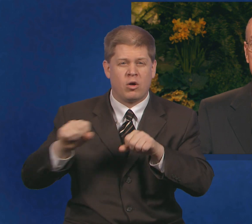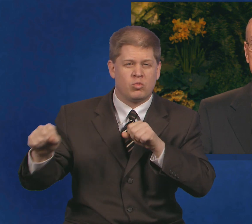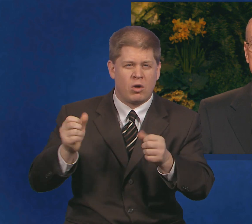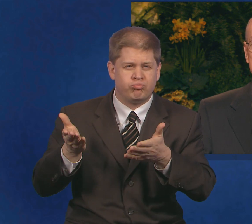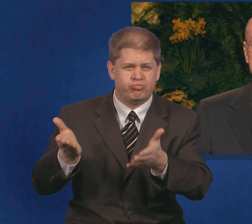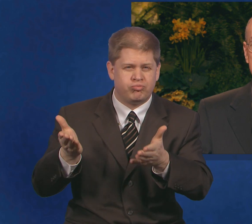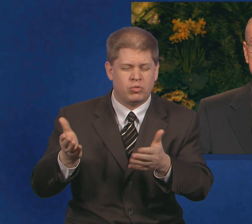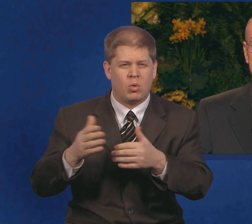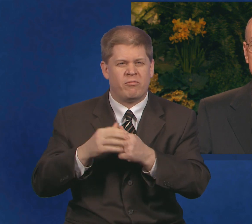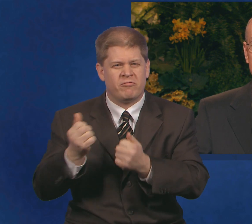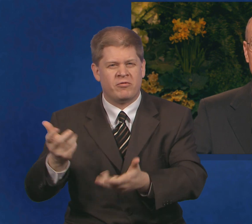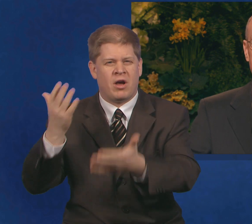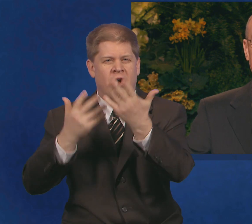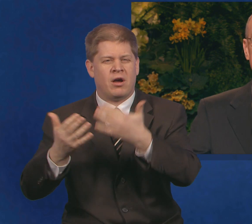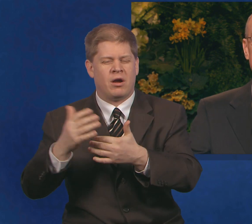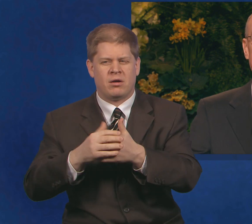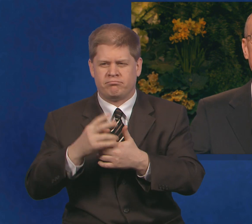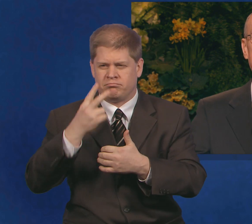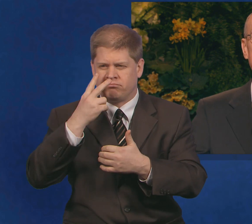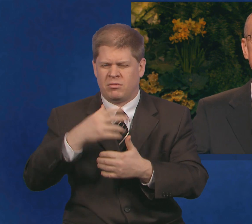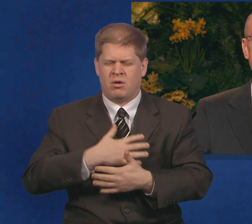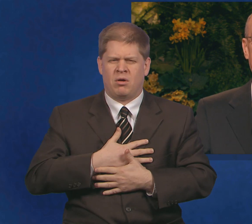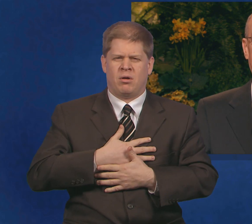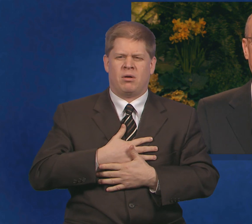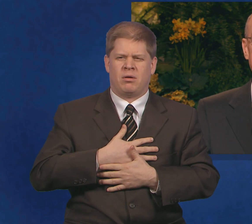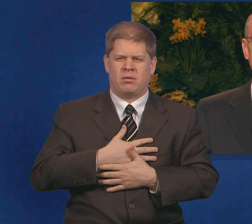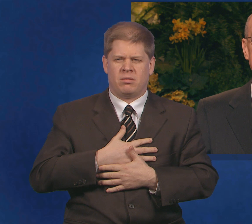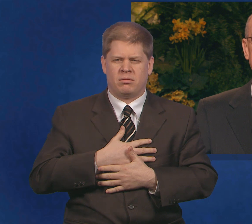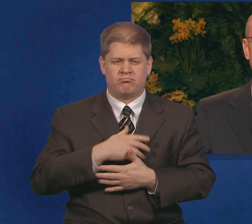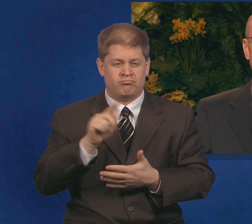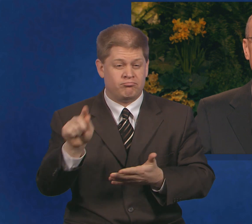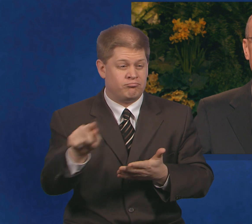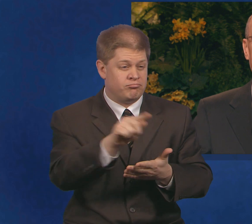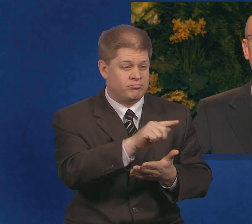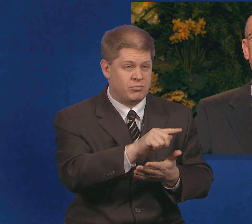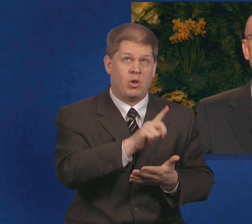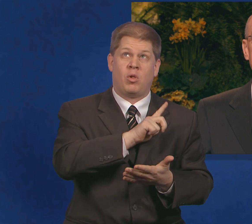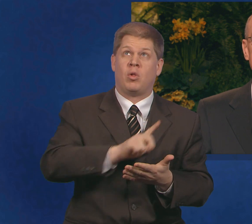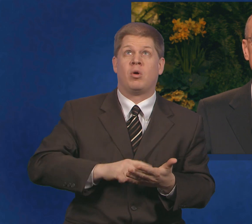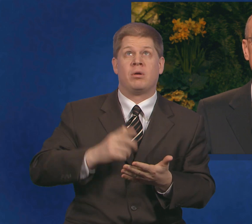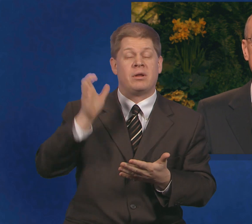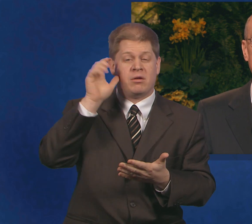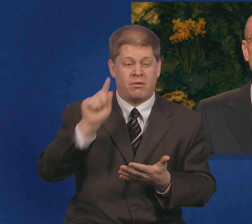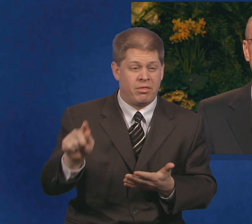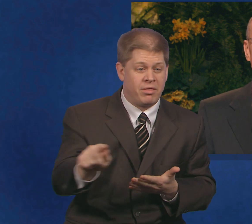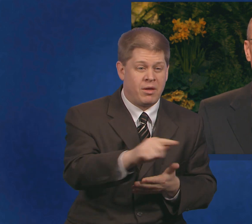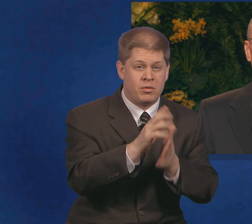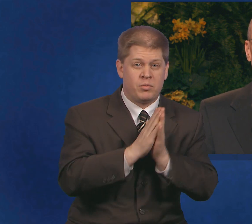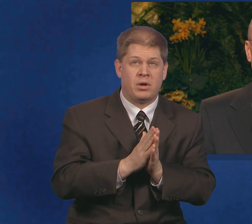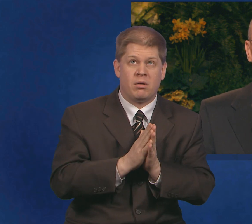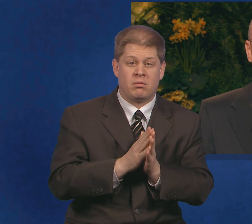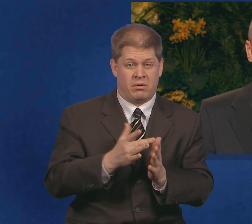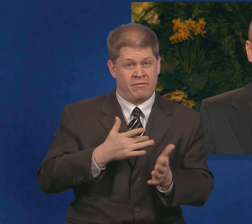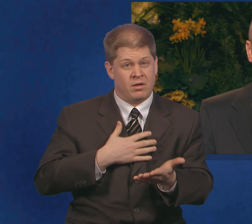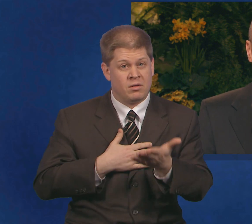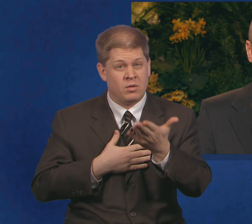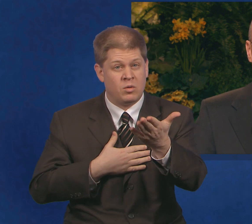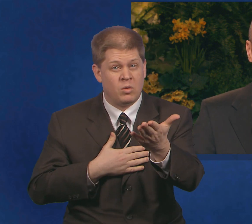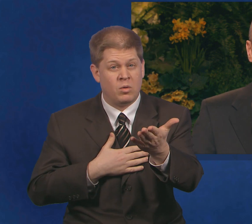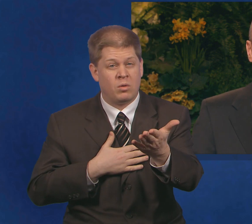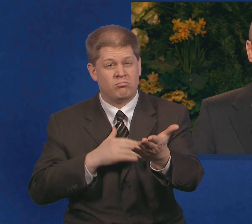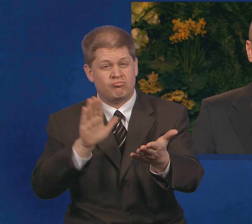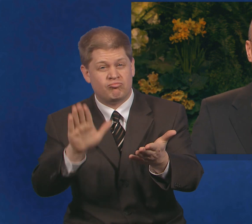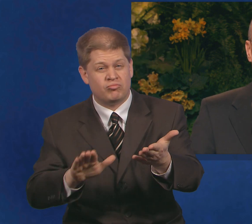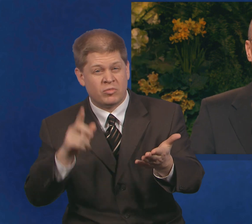fire. Because the Lord hears their cries and feels your deep compassion for